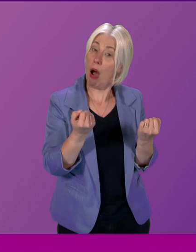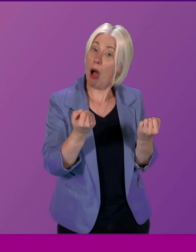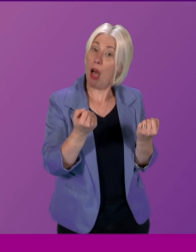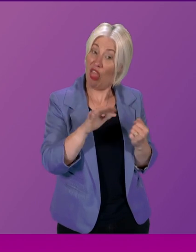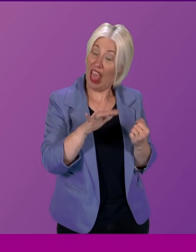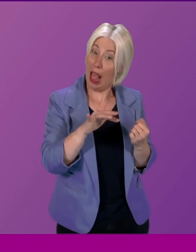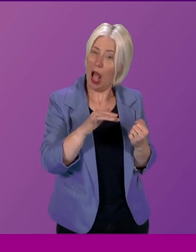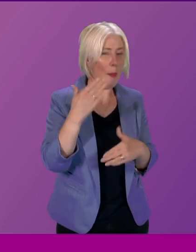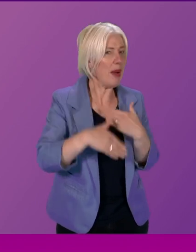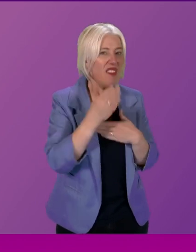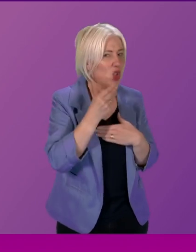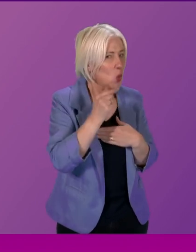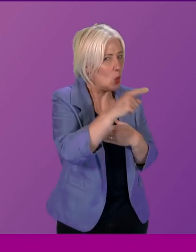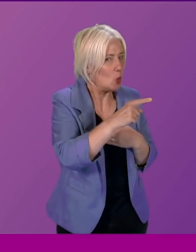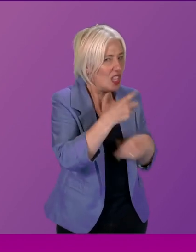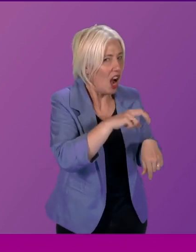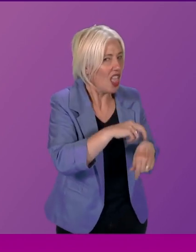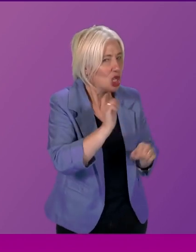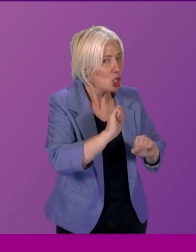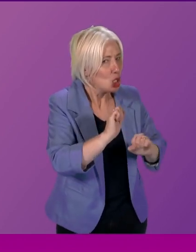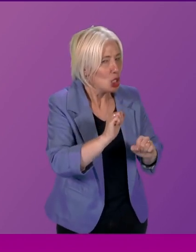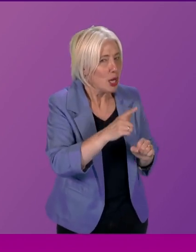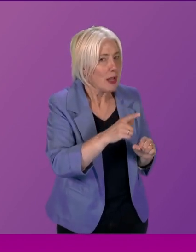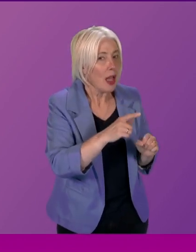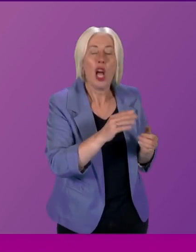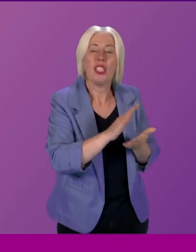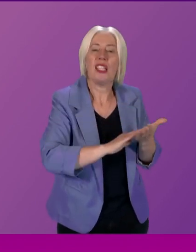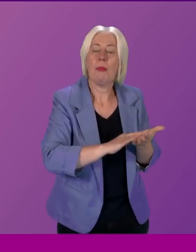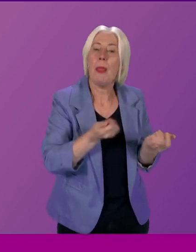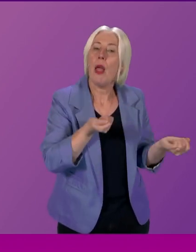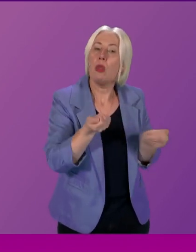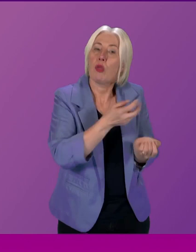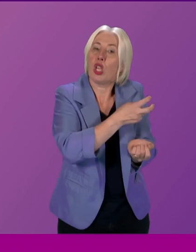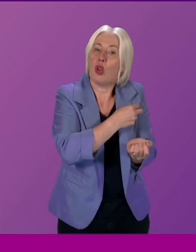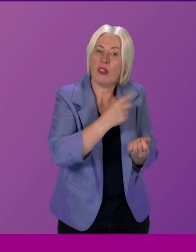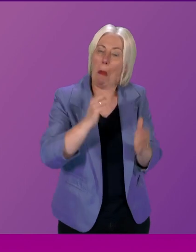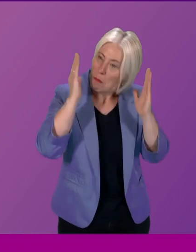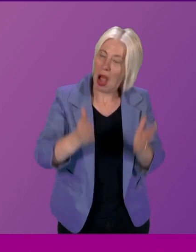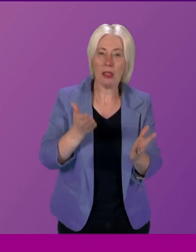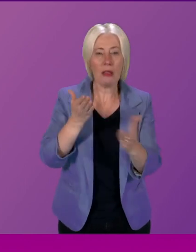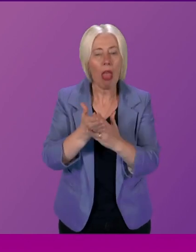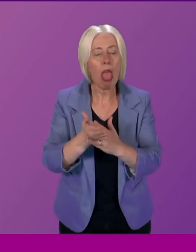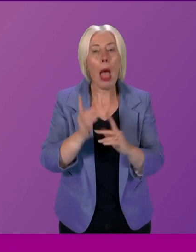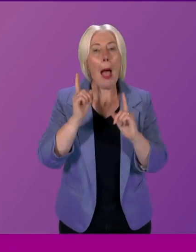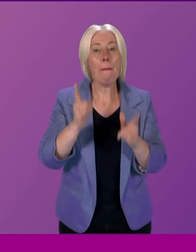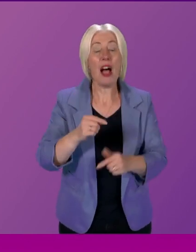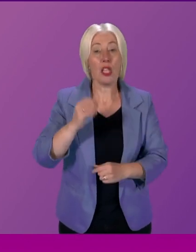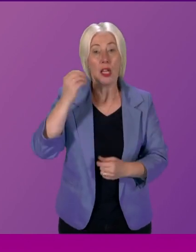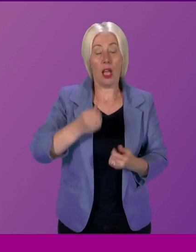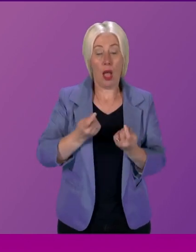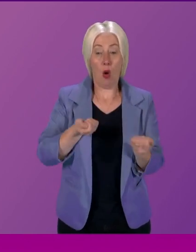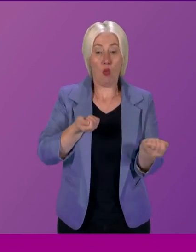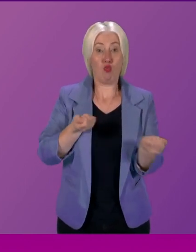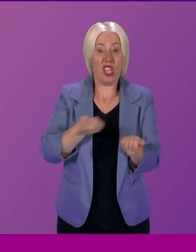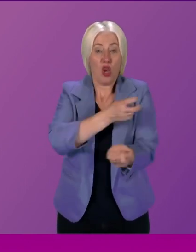used, and I think that's quite interesting. It's not necessarily that a presiding officer would require to intervene, but the knowledge that the presiding officer